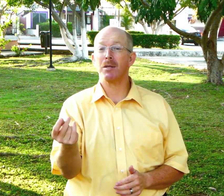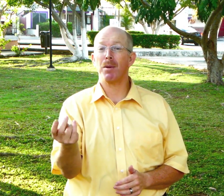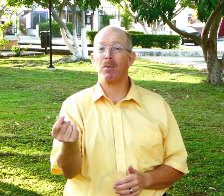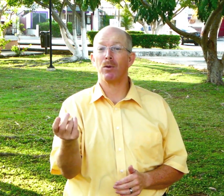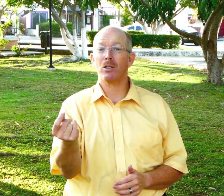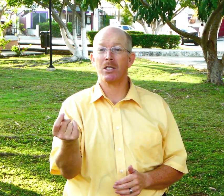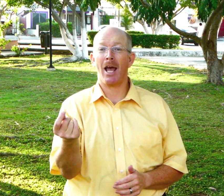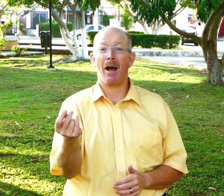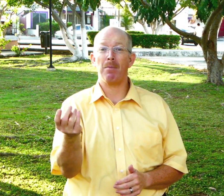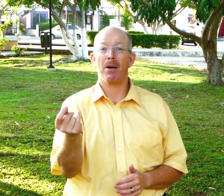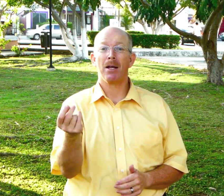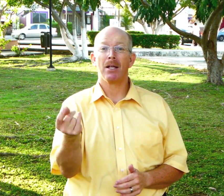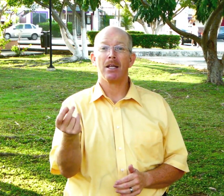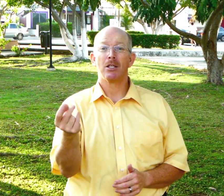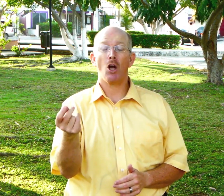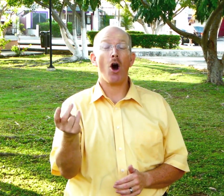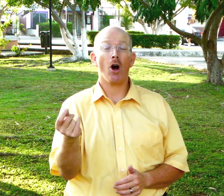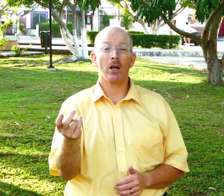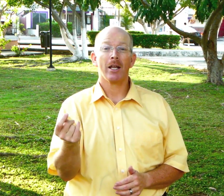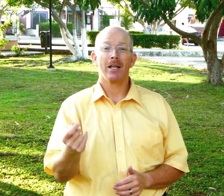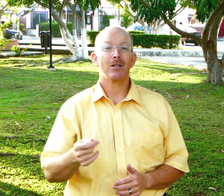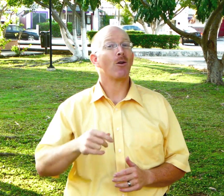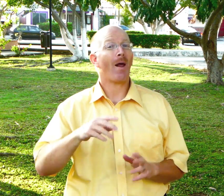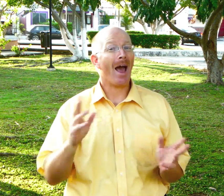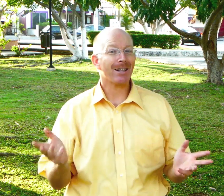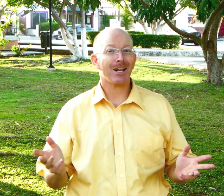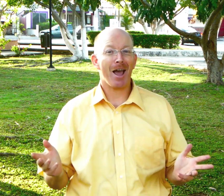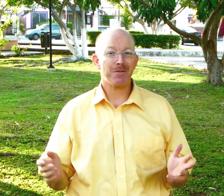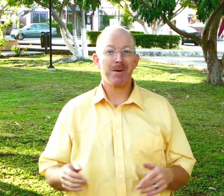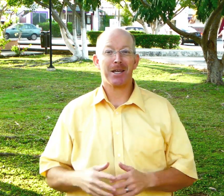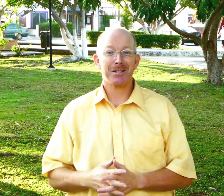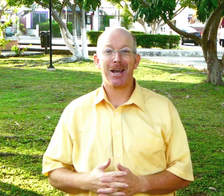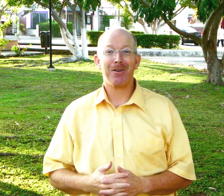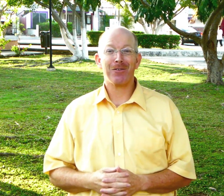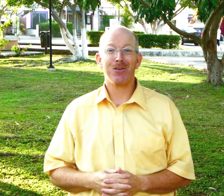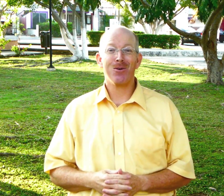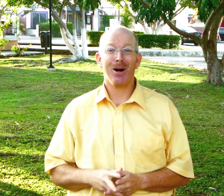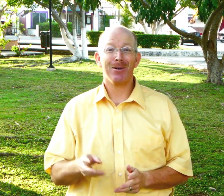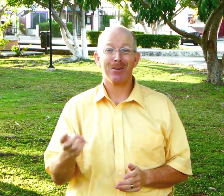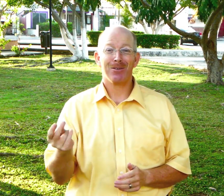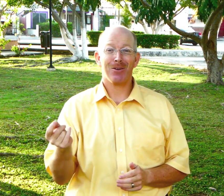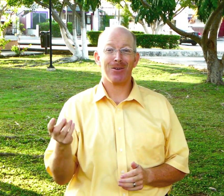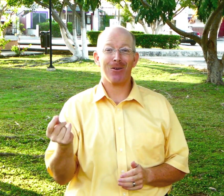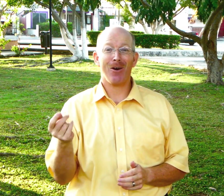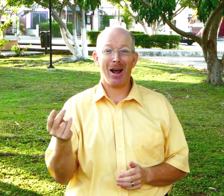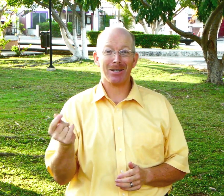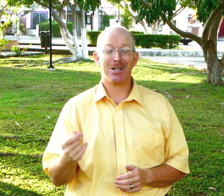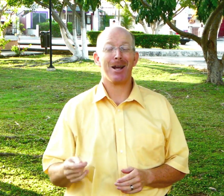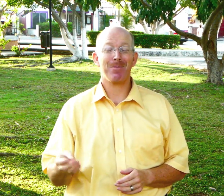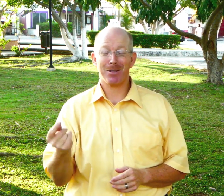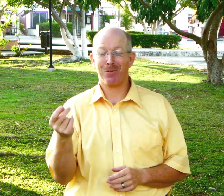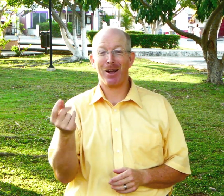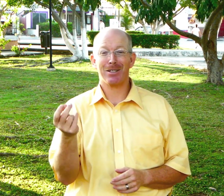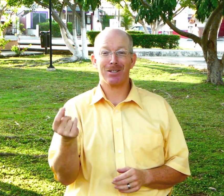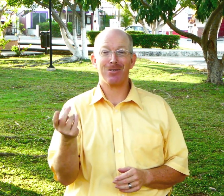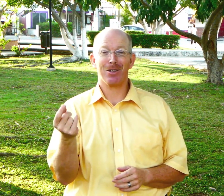people snap dog you don't actually have to make a sound if you you don't know how to snap that's fine just do the